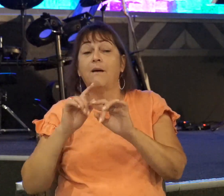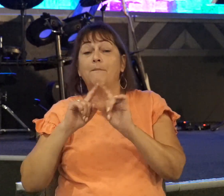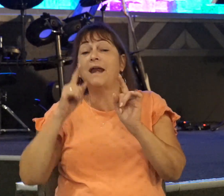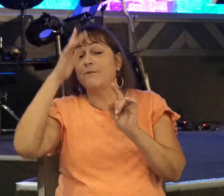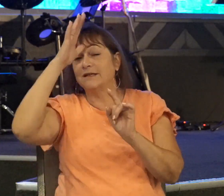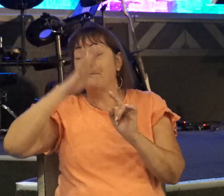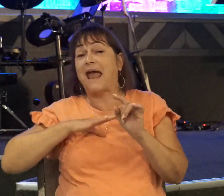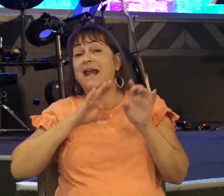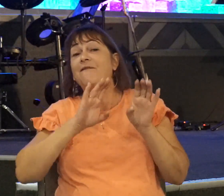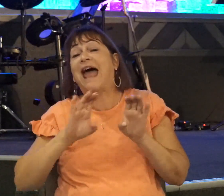action.